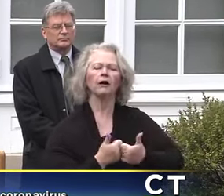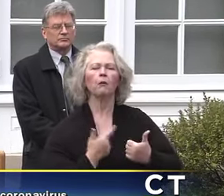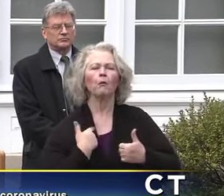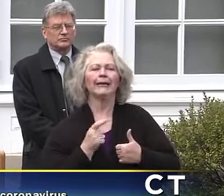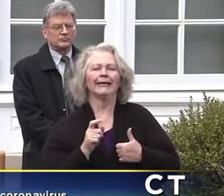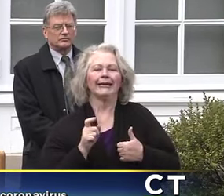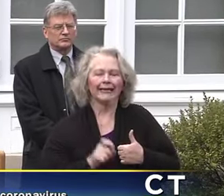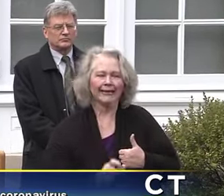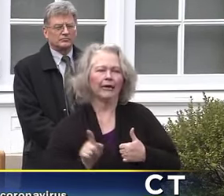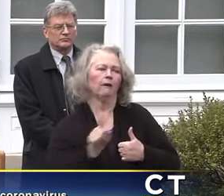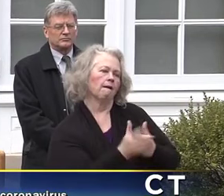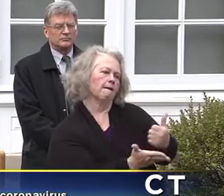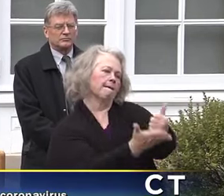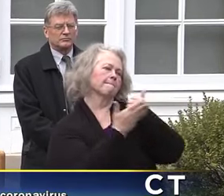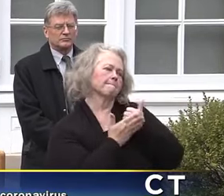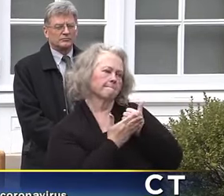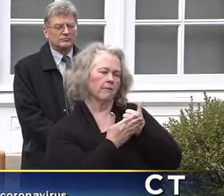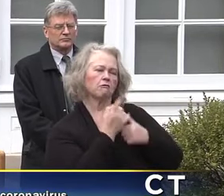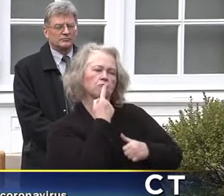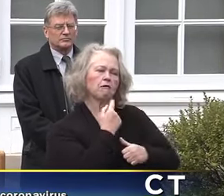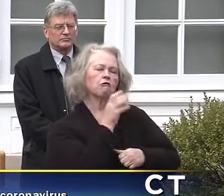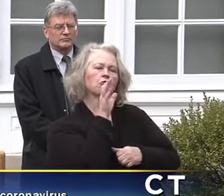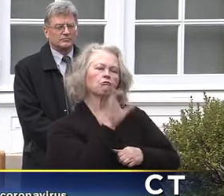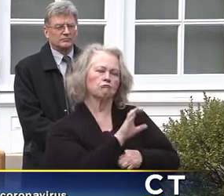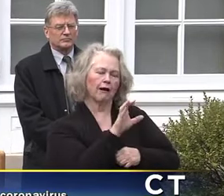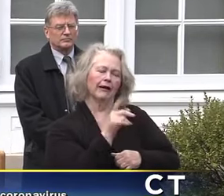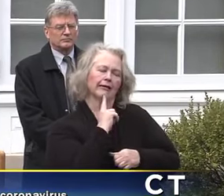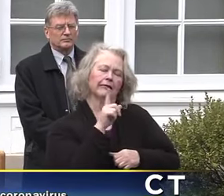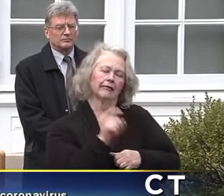folks to step up and the Red Cross needs your help.